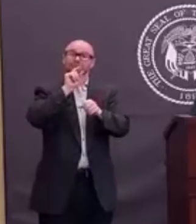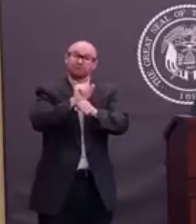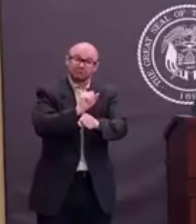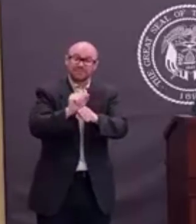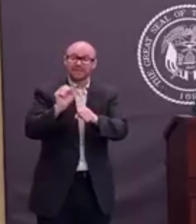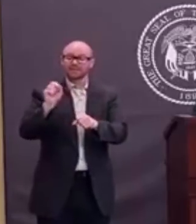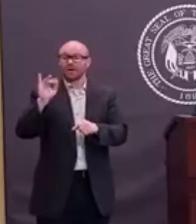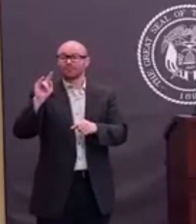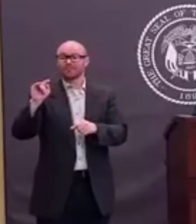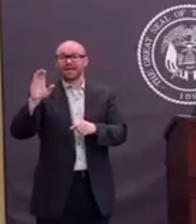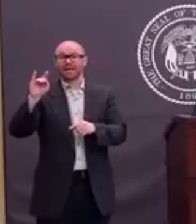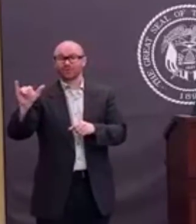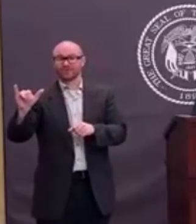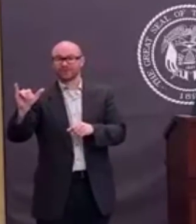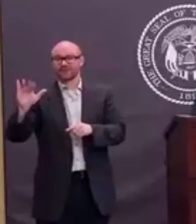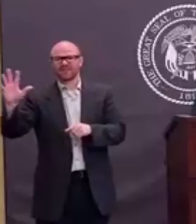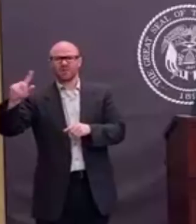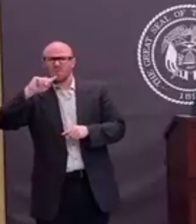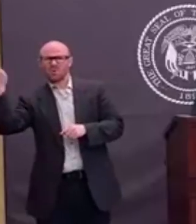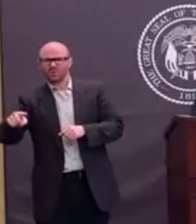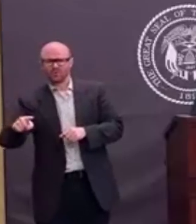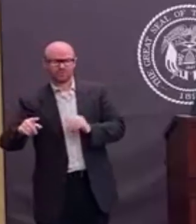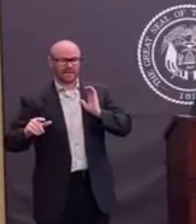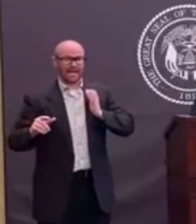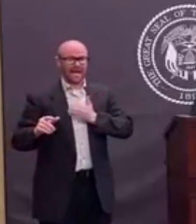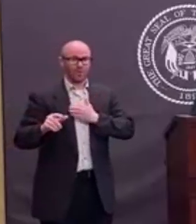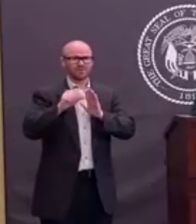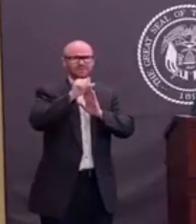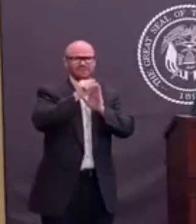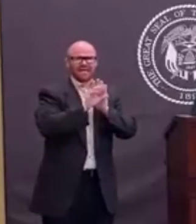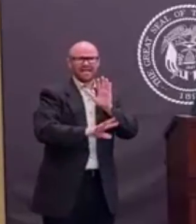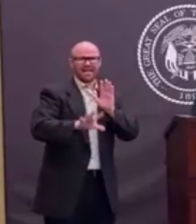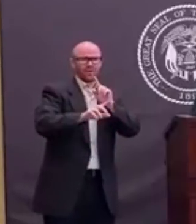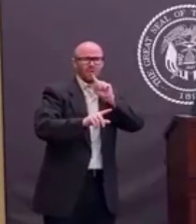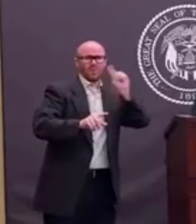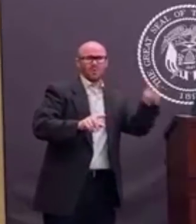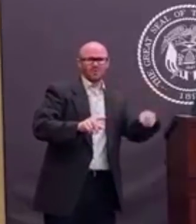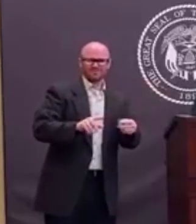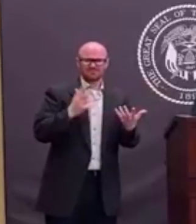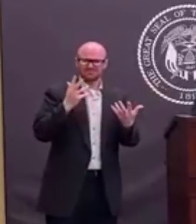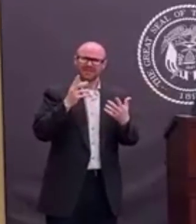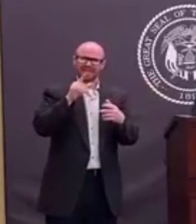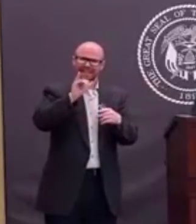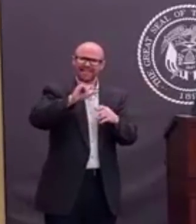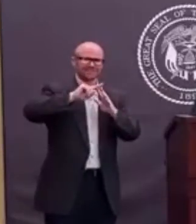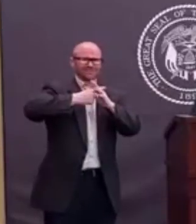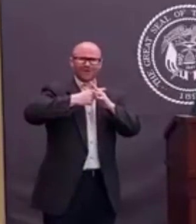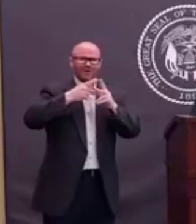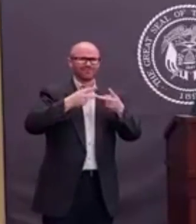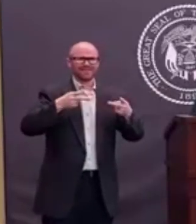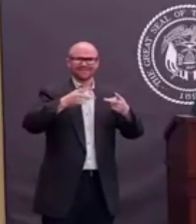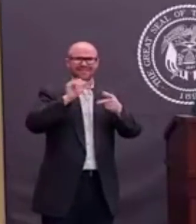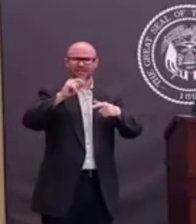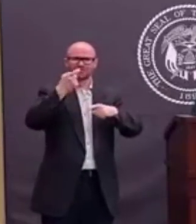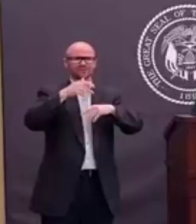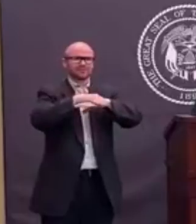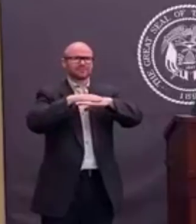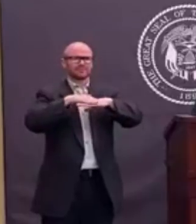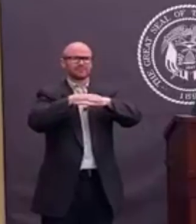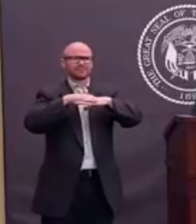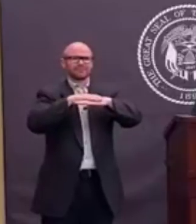The summit county order and what we're doing here as a statewide as a minimal direction is really much different.